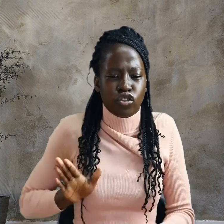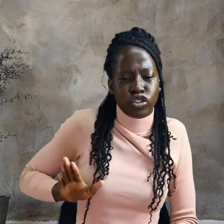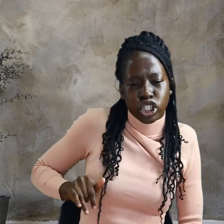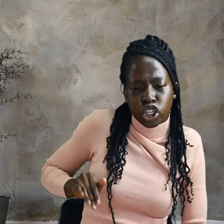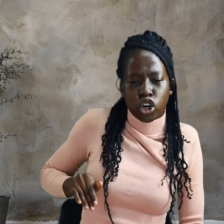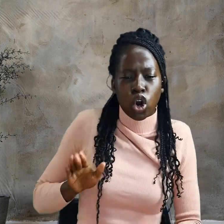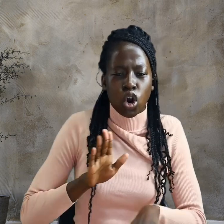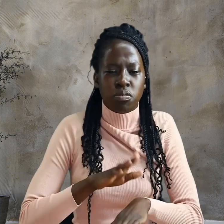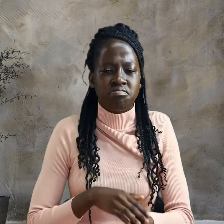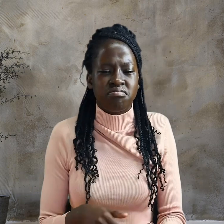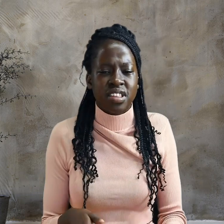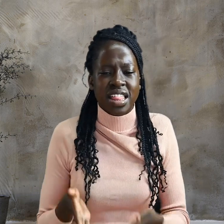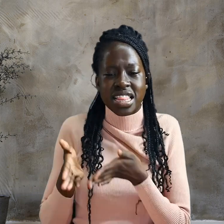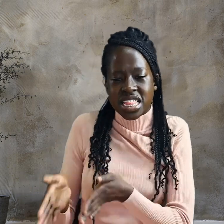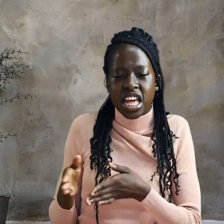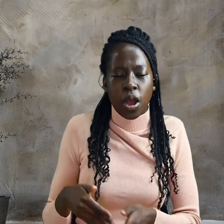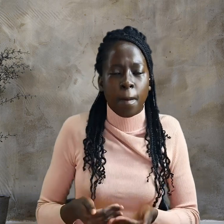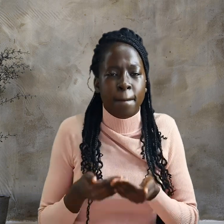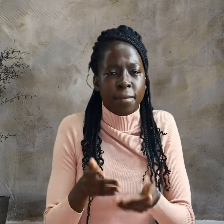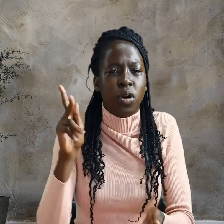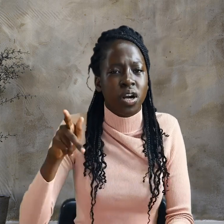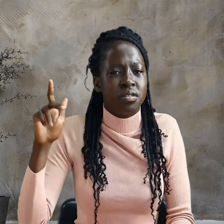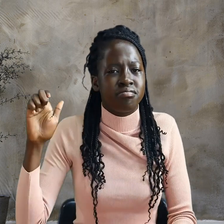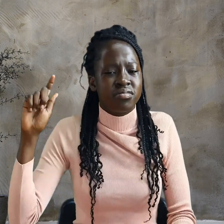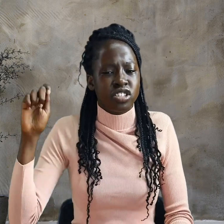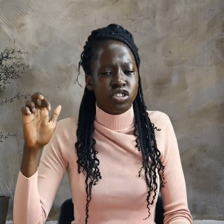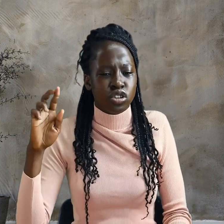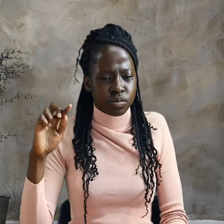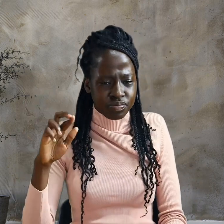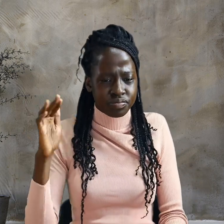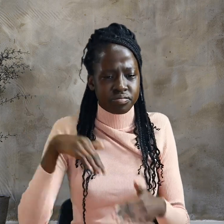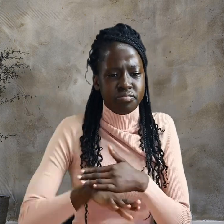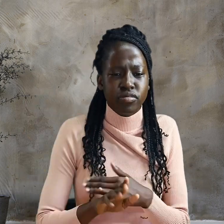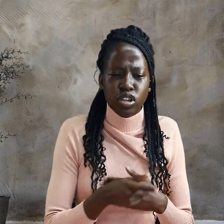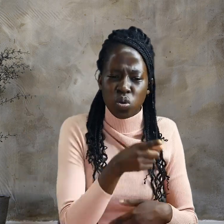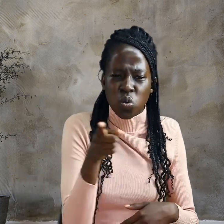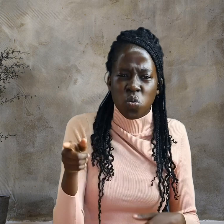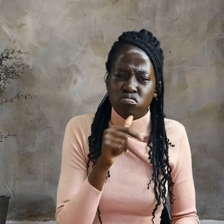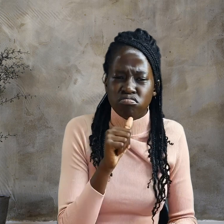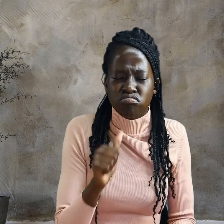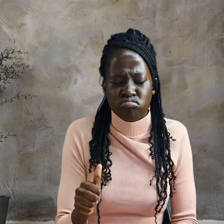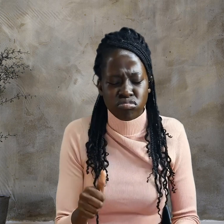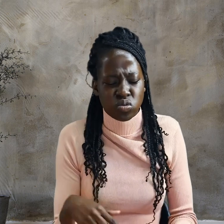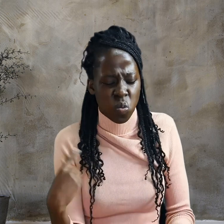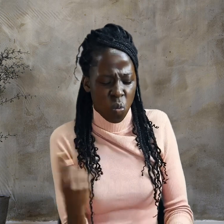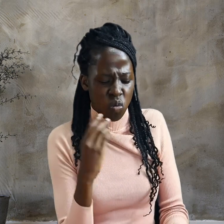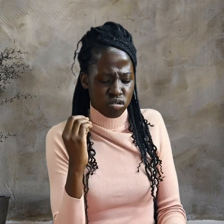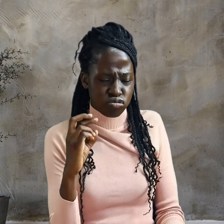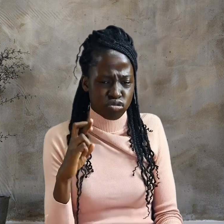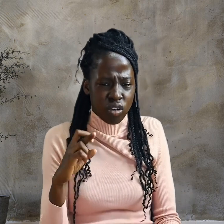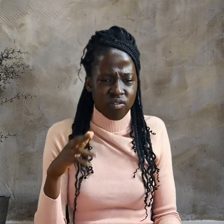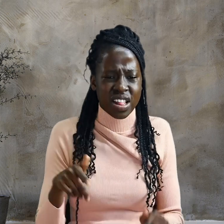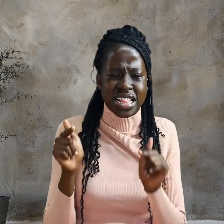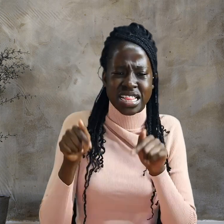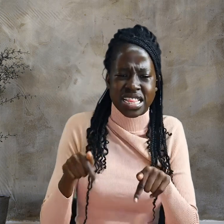one of this man's disciples too, are you? She asked Peter. He replied,